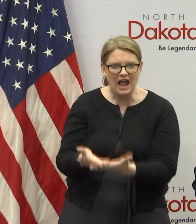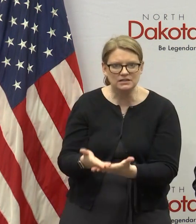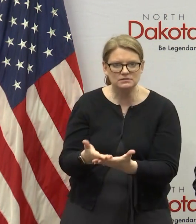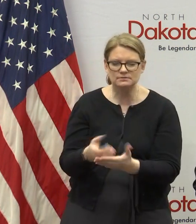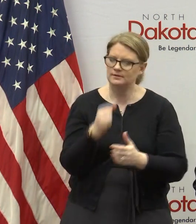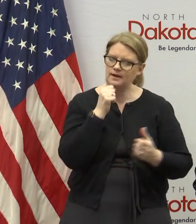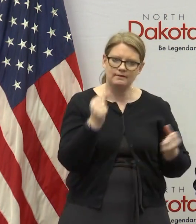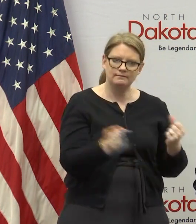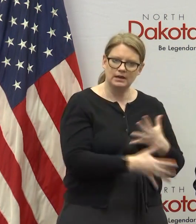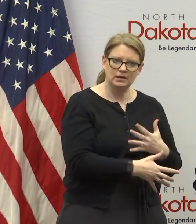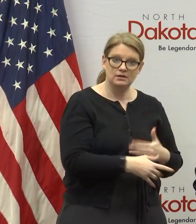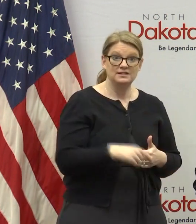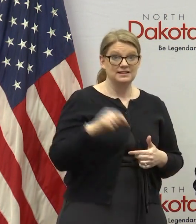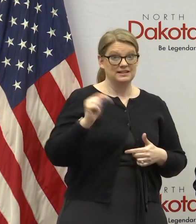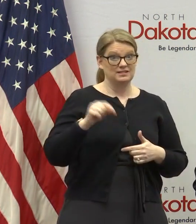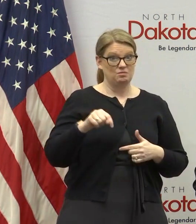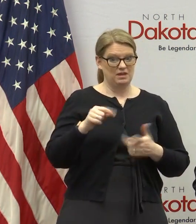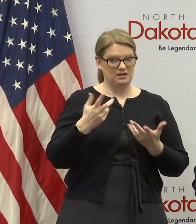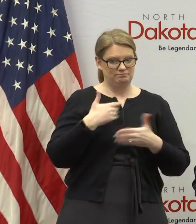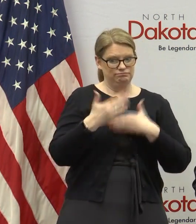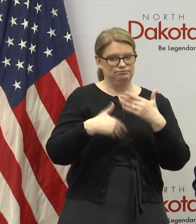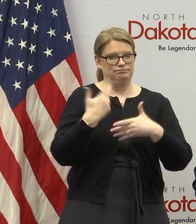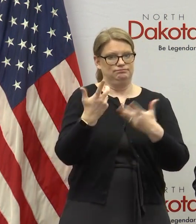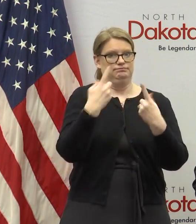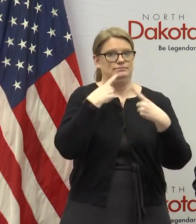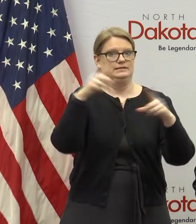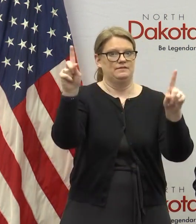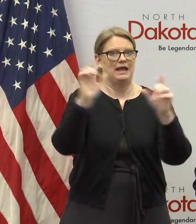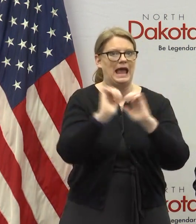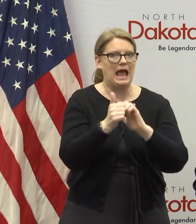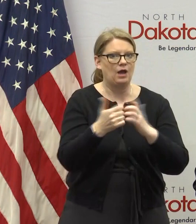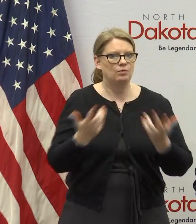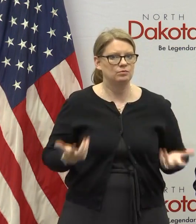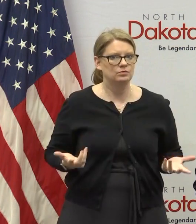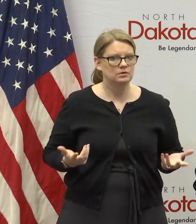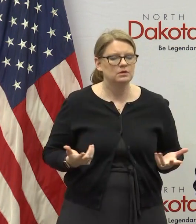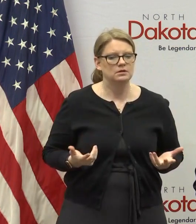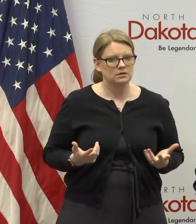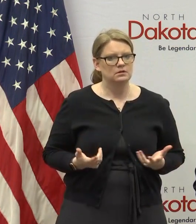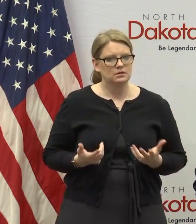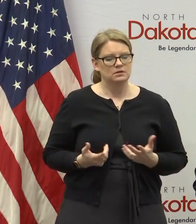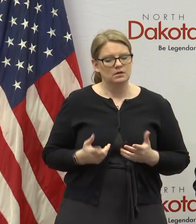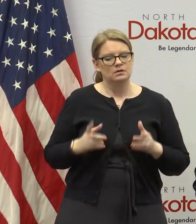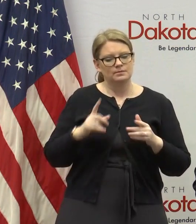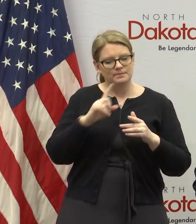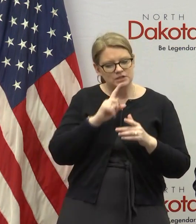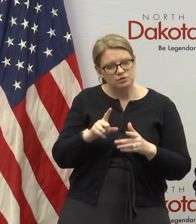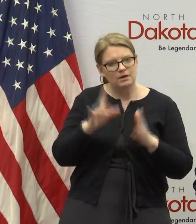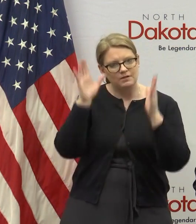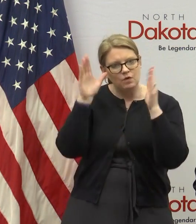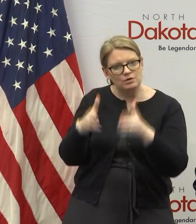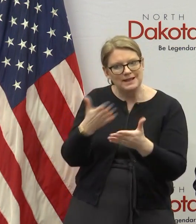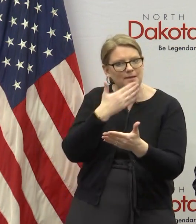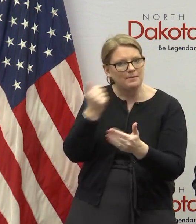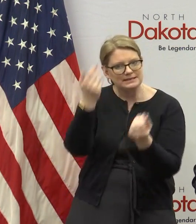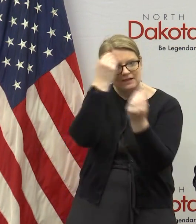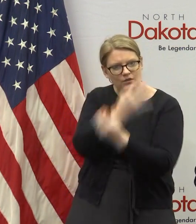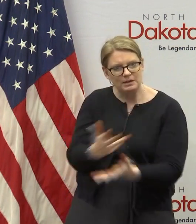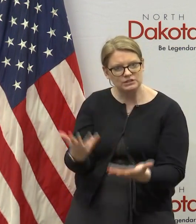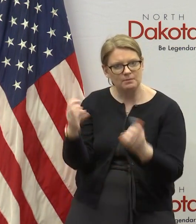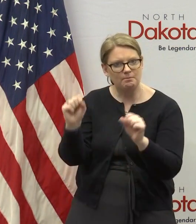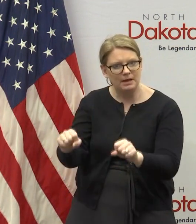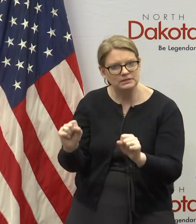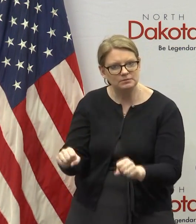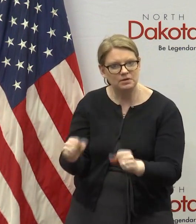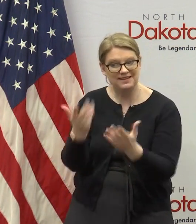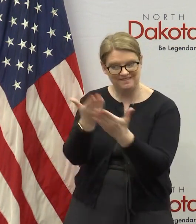uh the way we get through this is we get through it together uh we get through it by making sure that we're acting on the best information we have and we